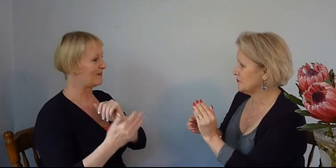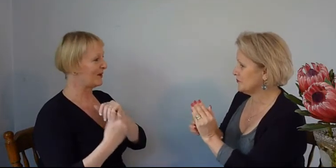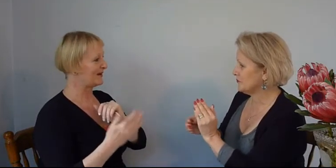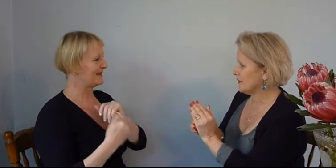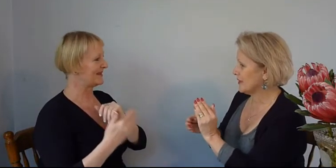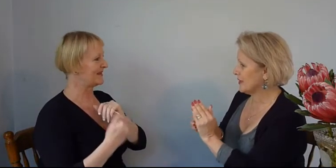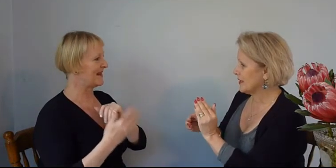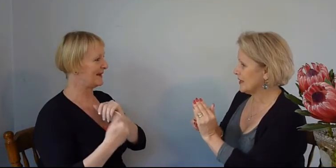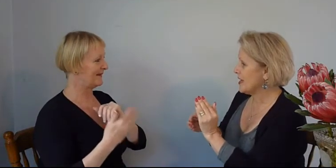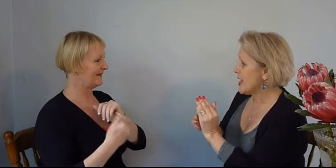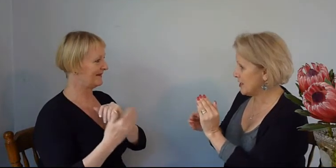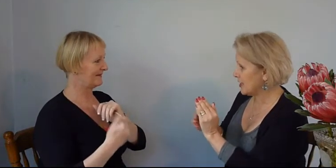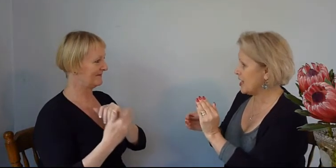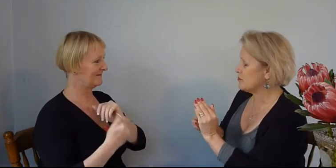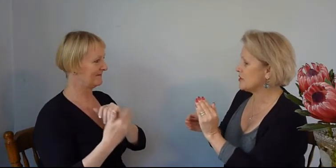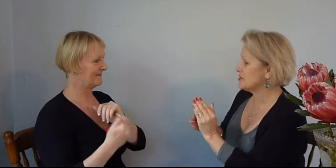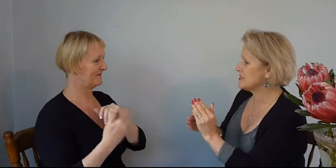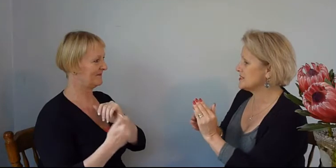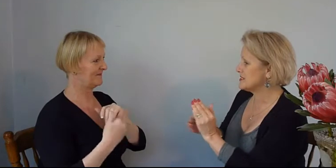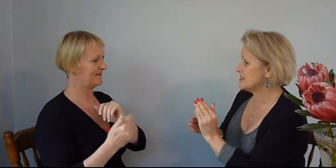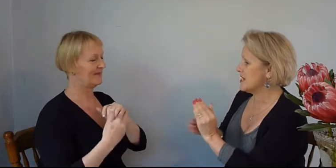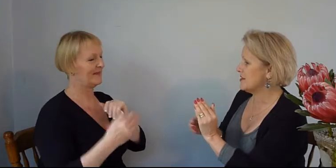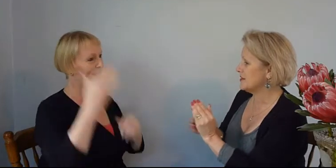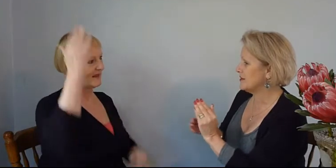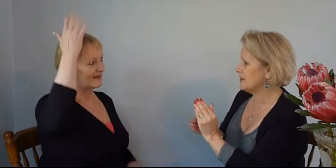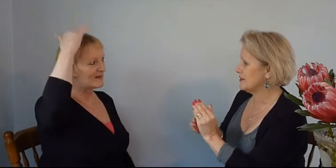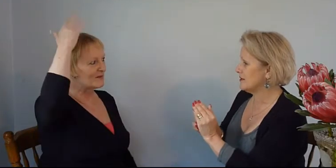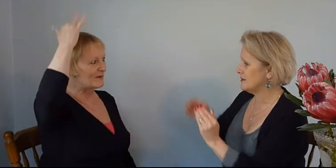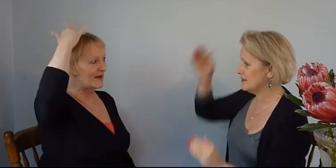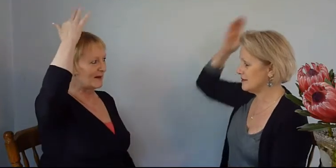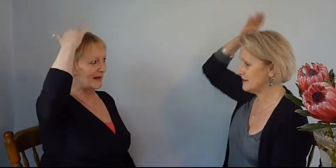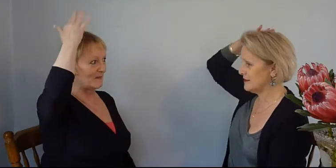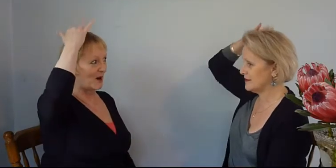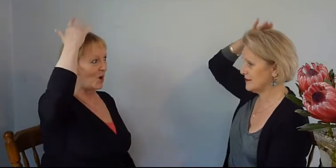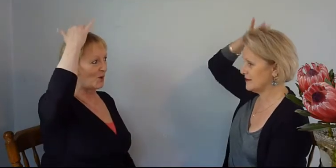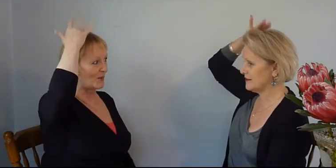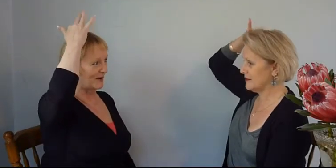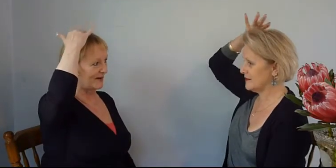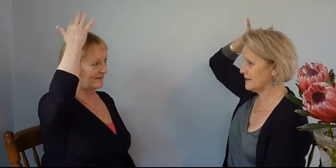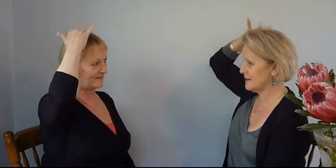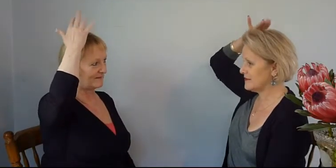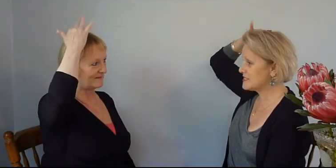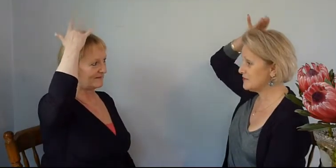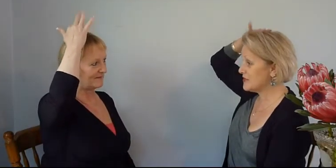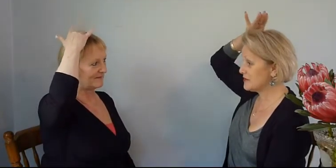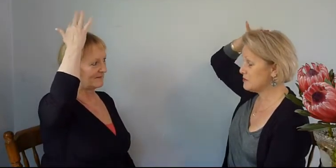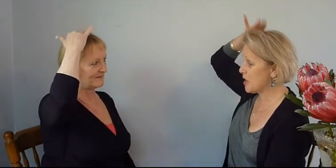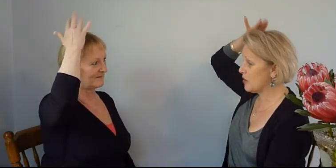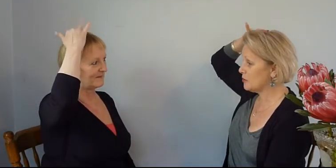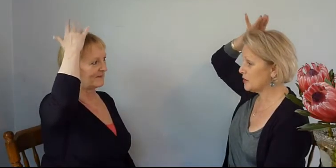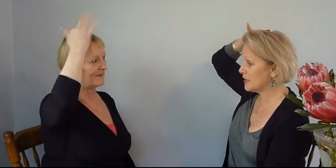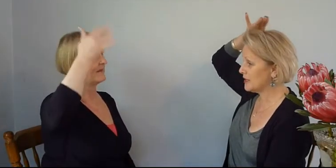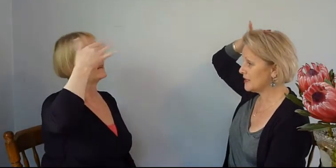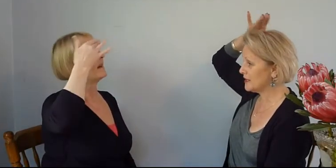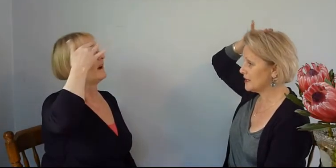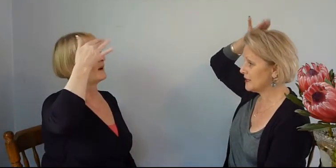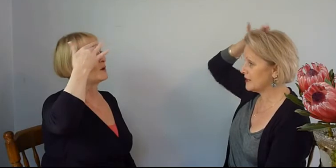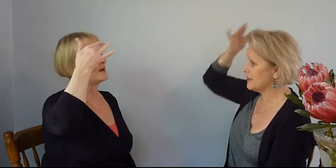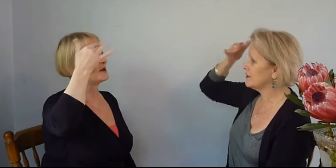process this now. And I can process this now. This fear in my whole body. This fear in my whole body. I couldn't turn